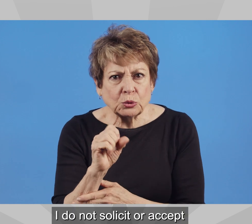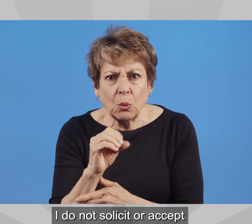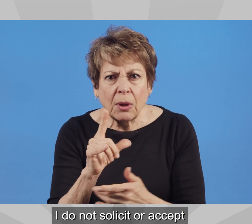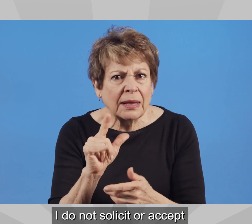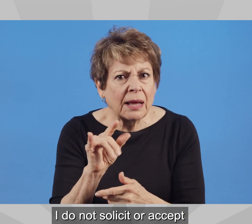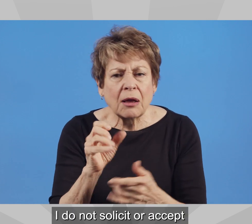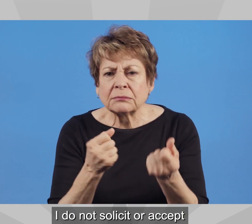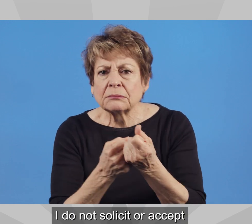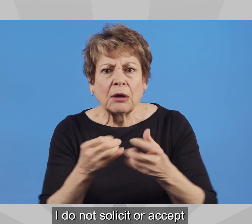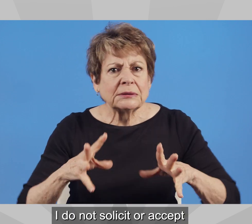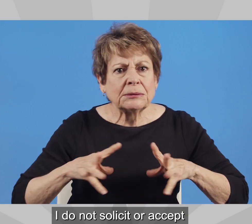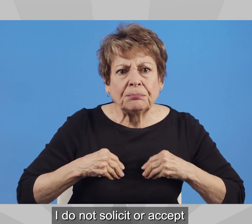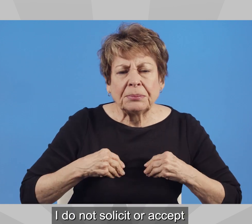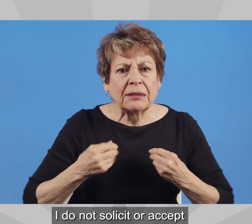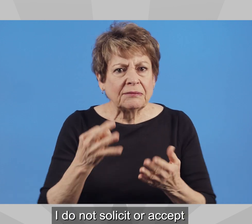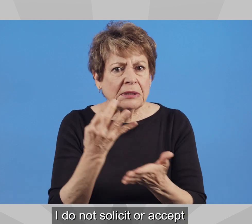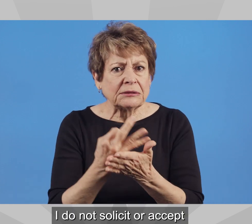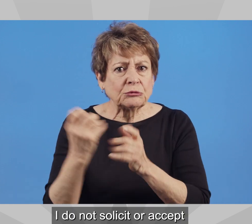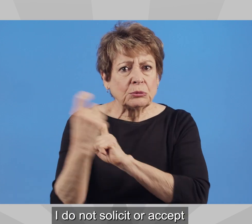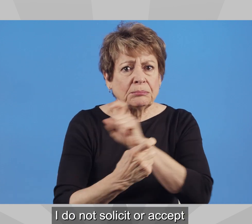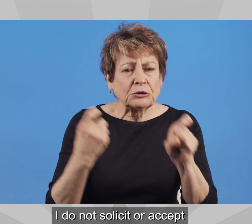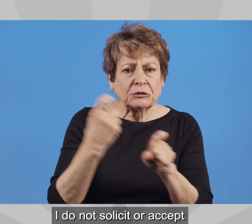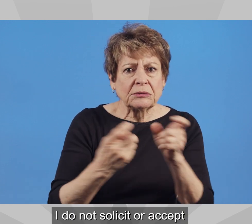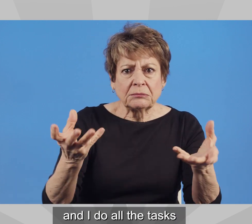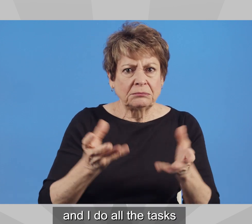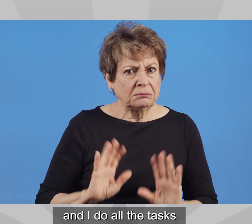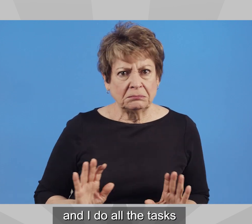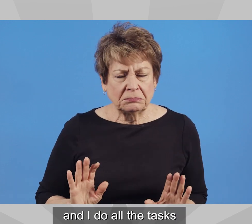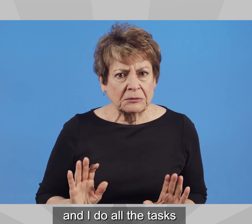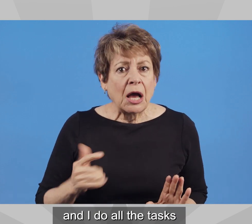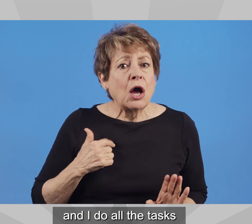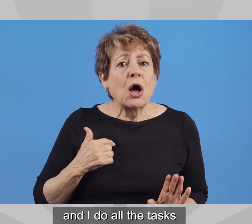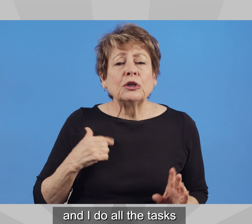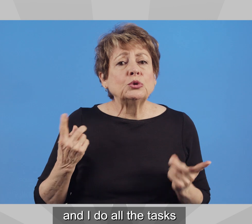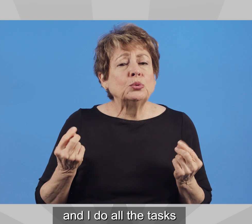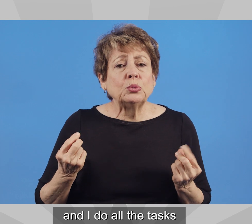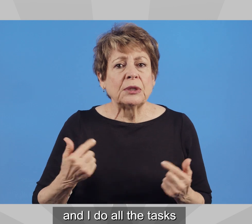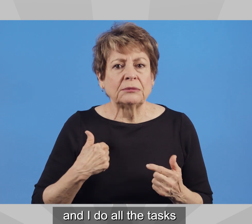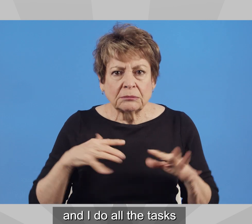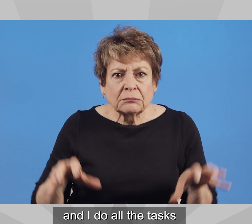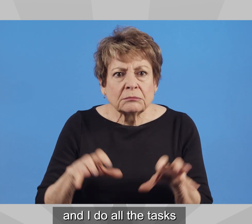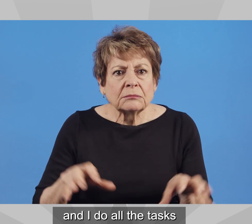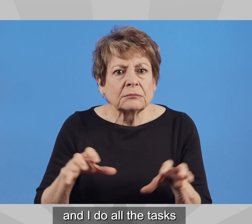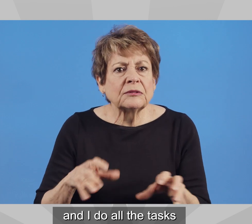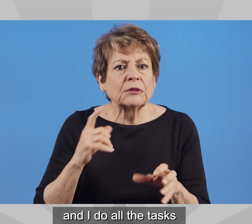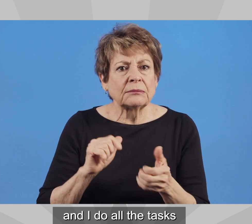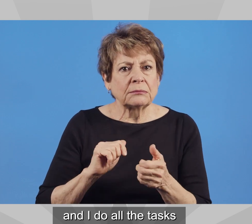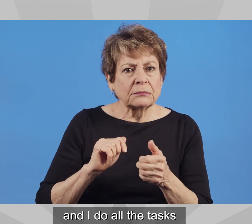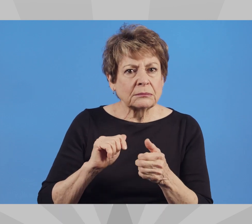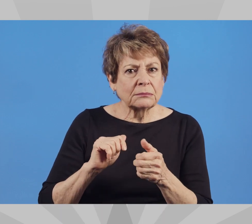I do not solicit or accept financial contributions, and I do all the tasks of campaigning